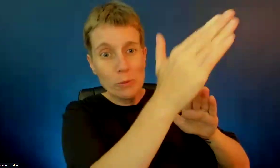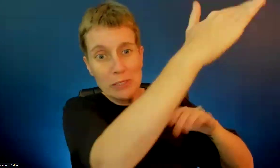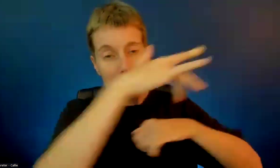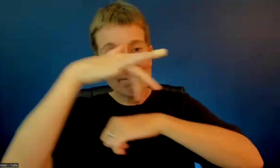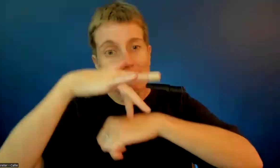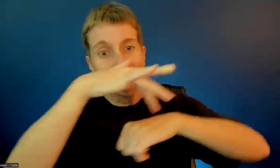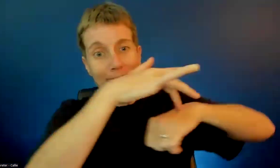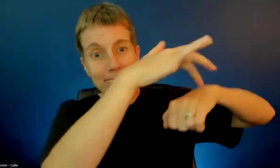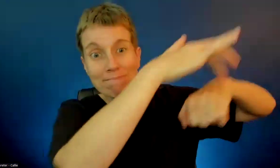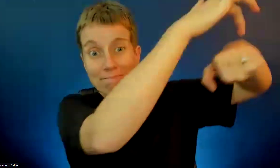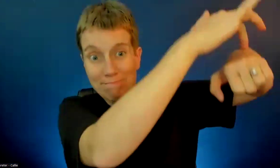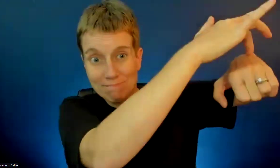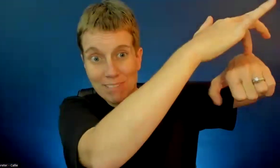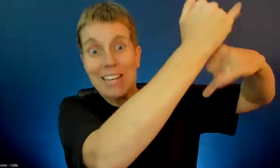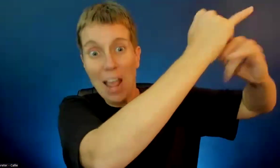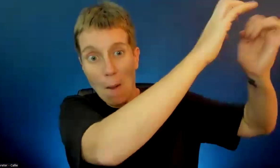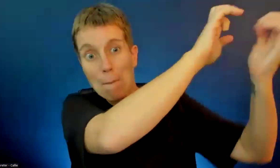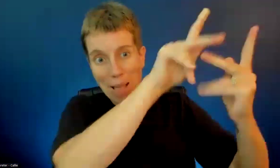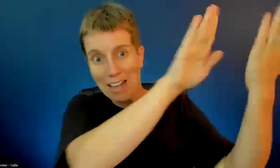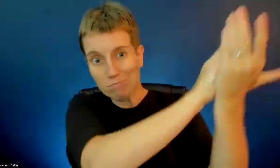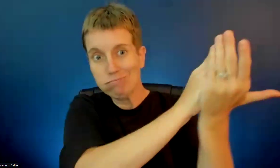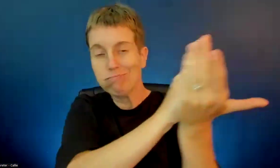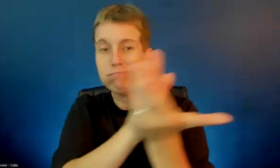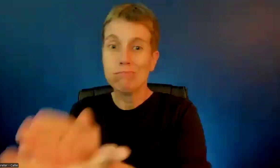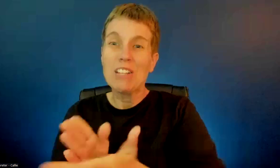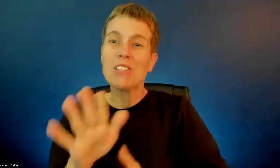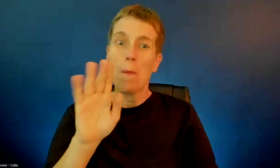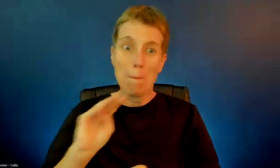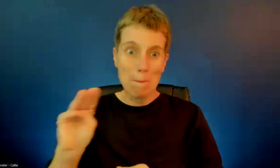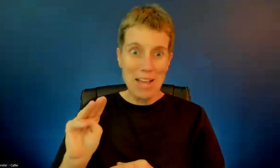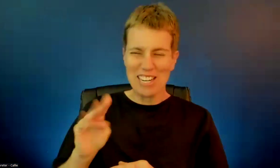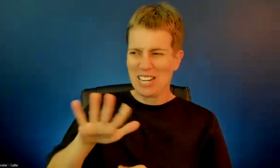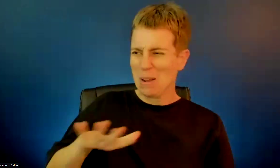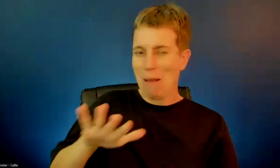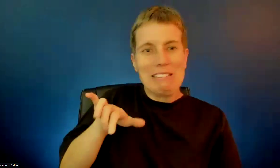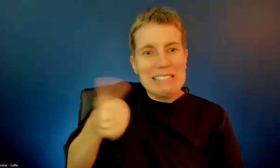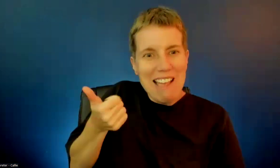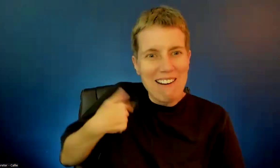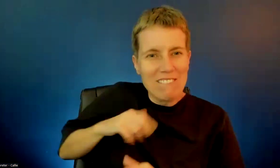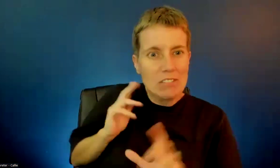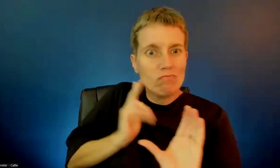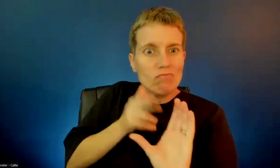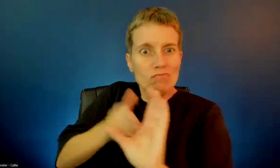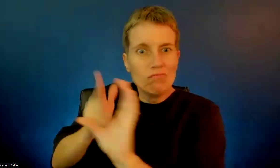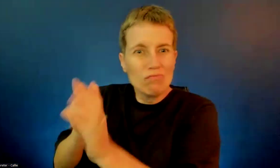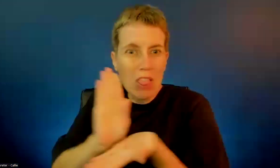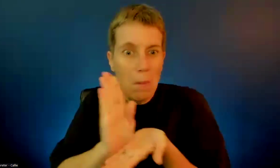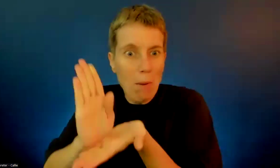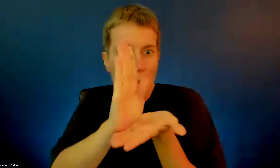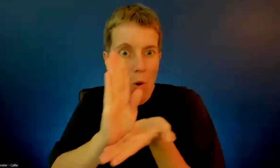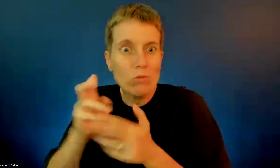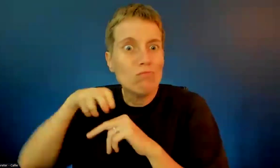And so on Monday, there were about 10 of us that went out on the water and did about a three-hour tour, which was really fun. And so